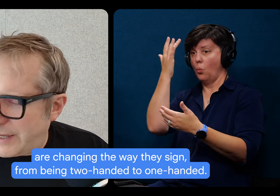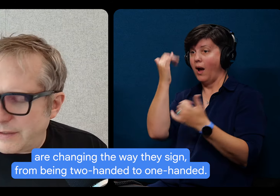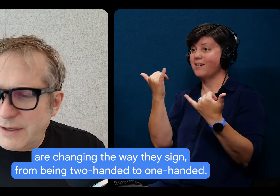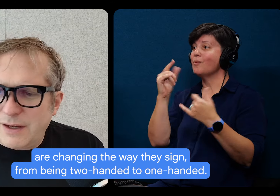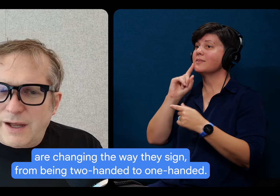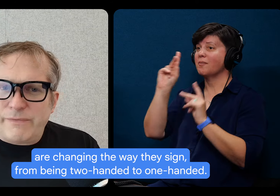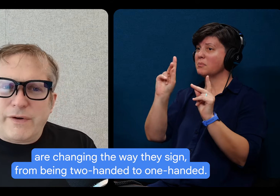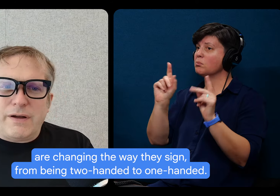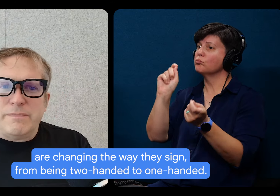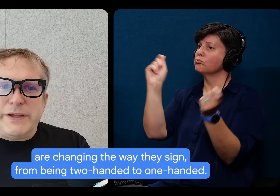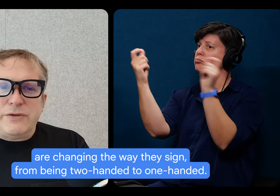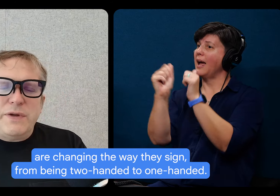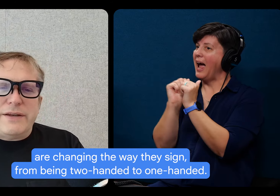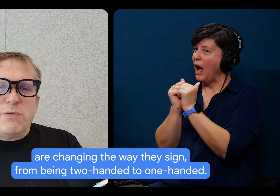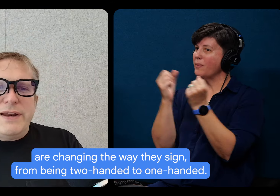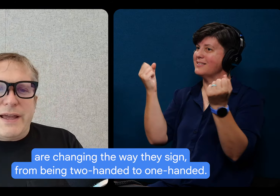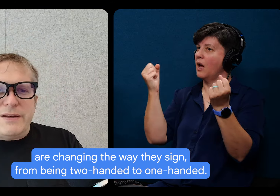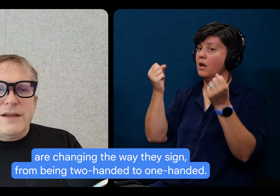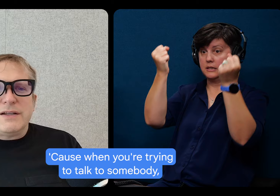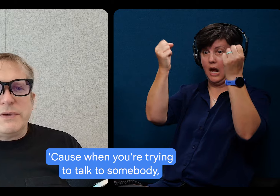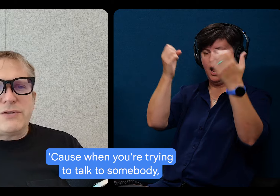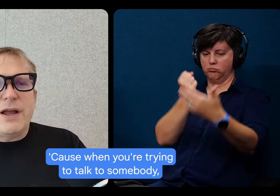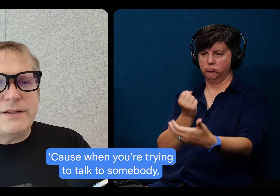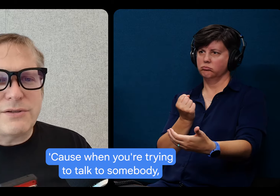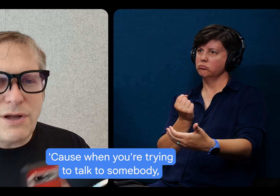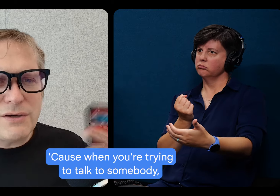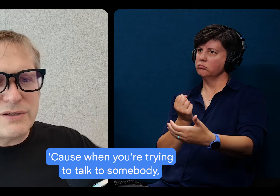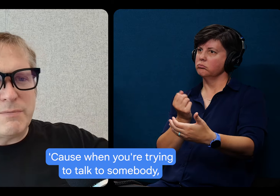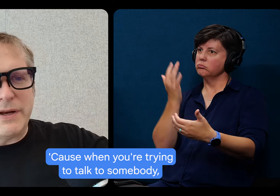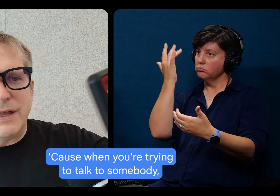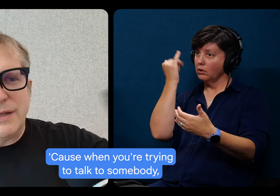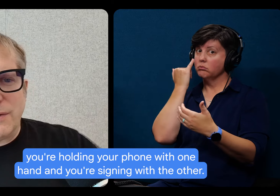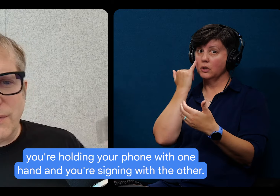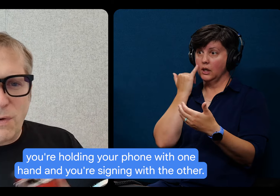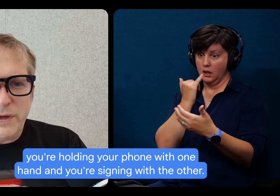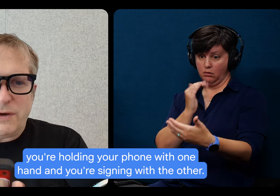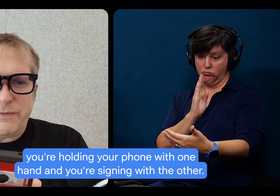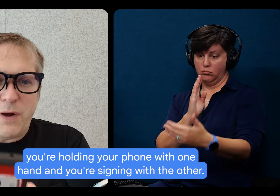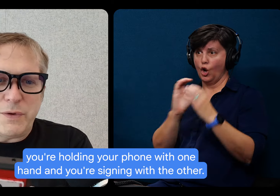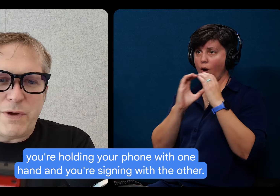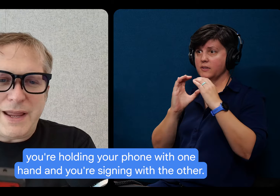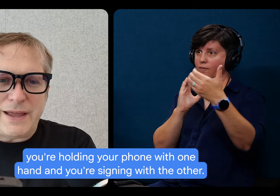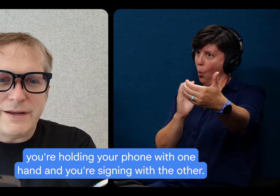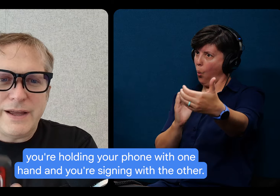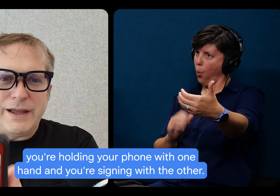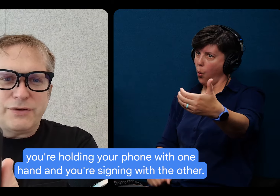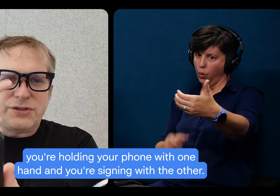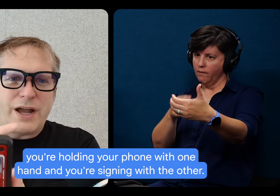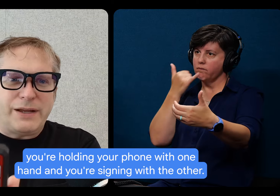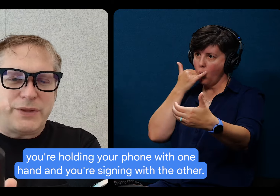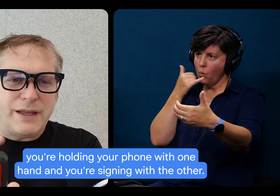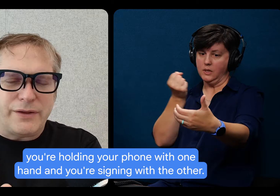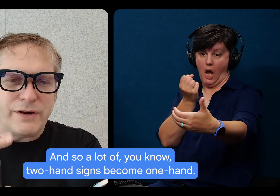sign, um, from being two-handed to one-handed, because when you're trying to talk to somebody, you're, you're holding your phone with one hand and